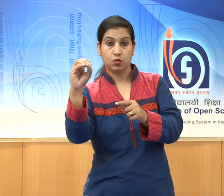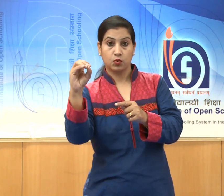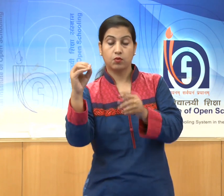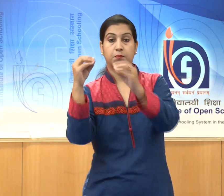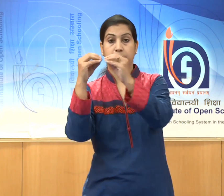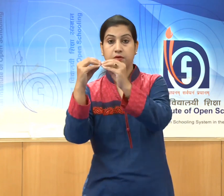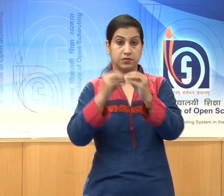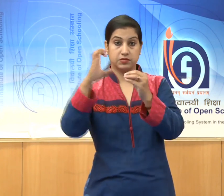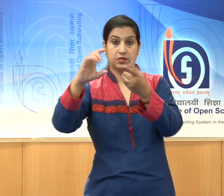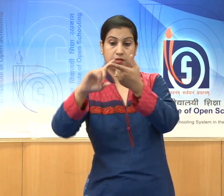BCE.